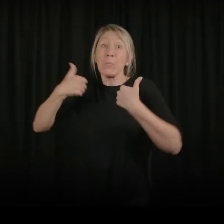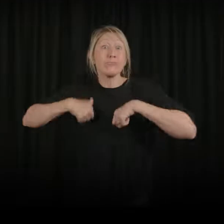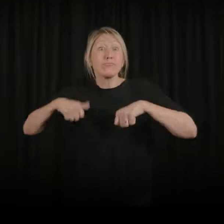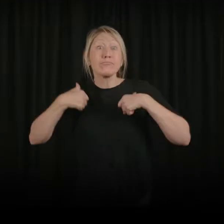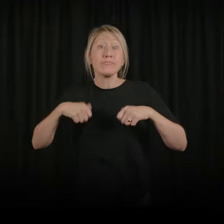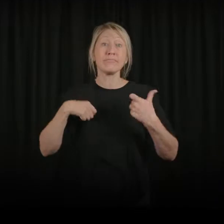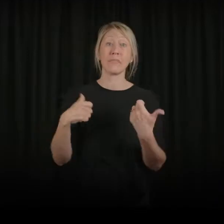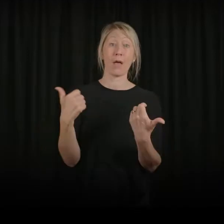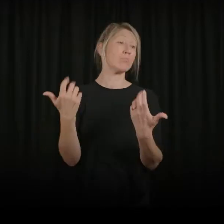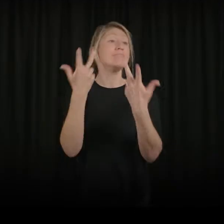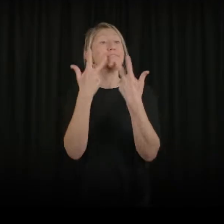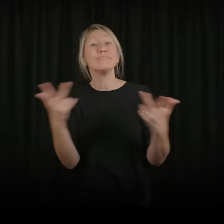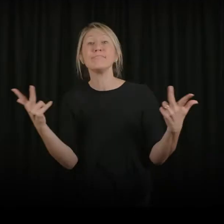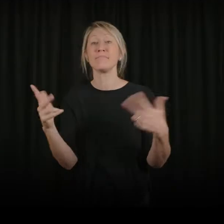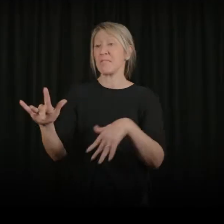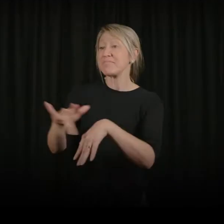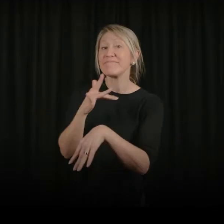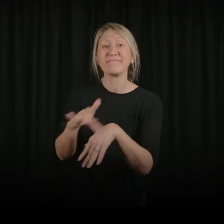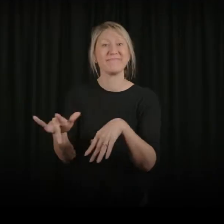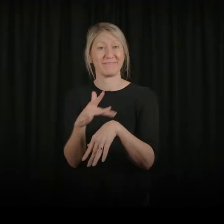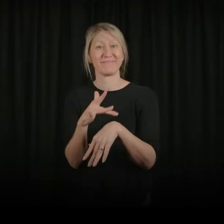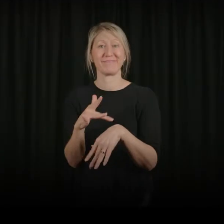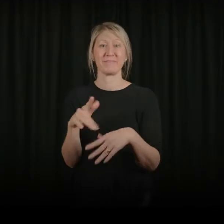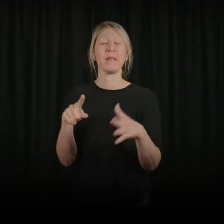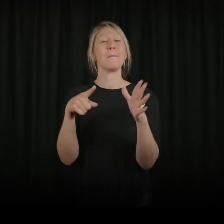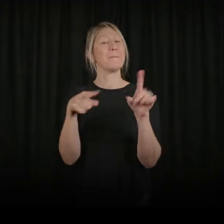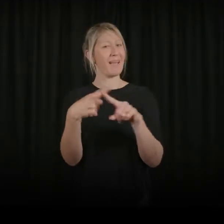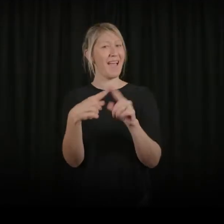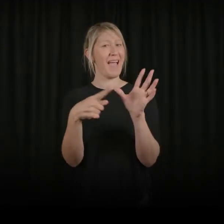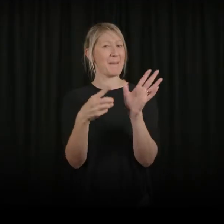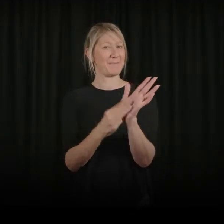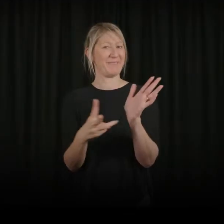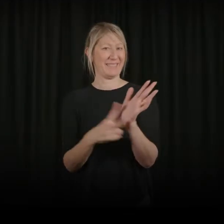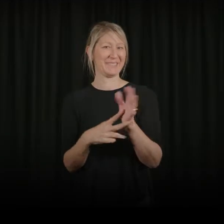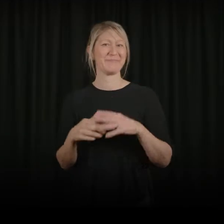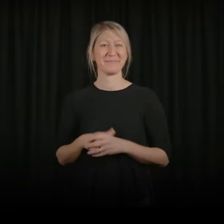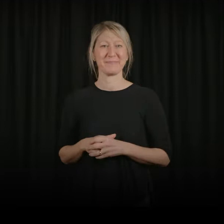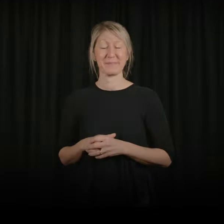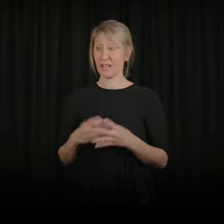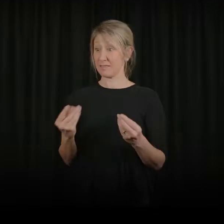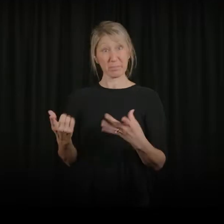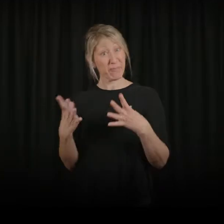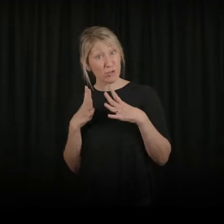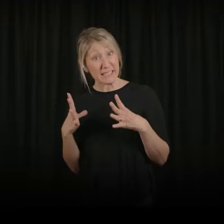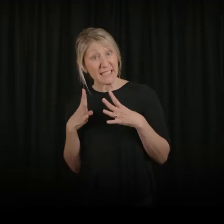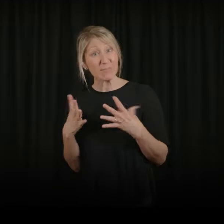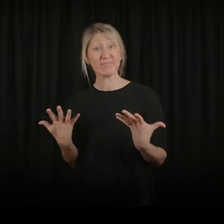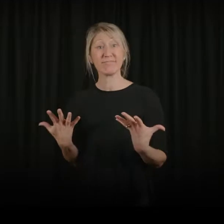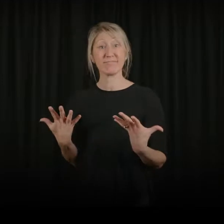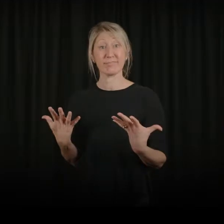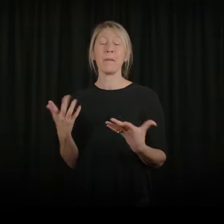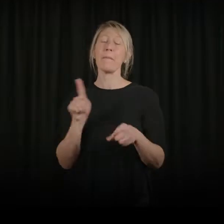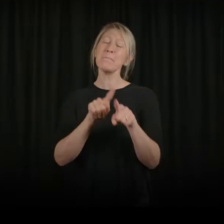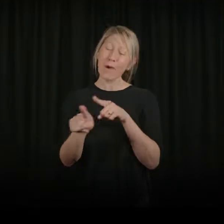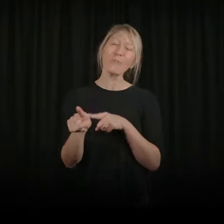spaces as well as the Australian Music Vault. Some of what we do here is free but for most performances